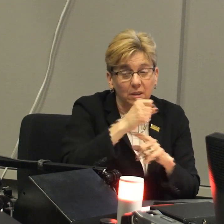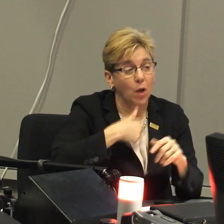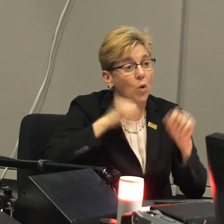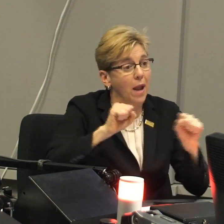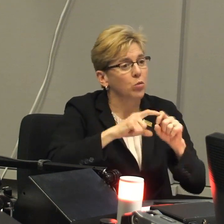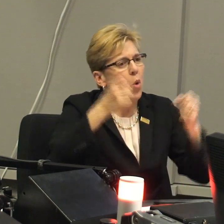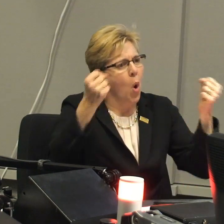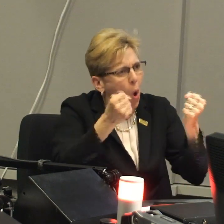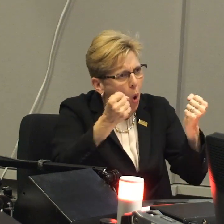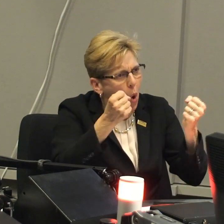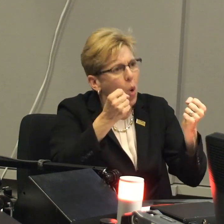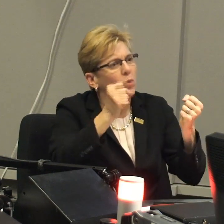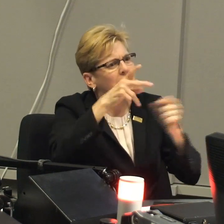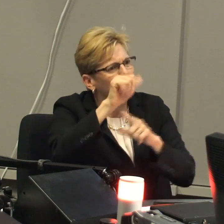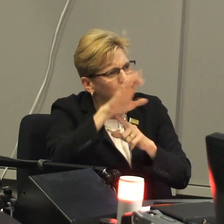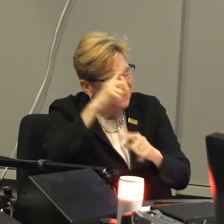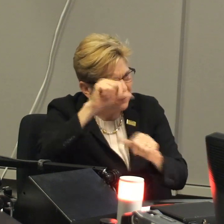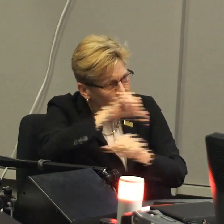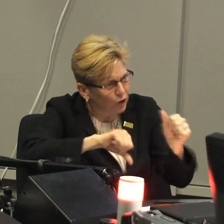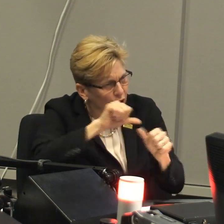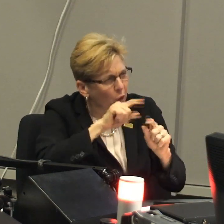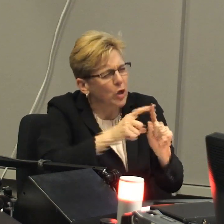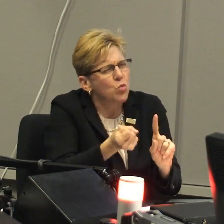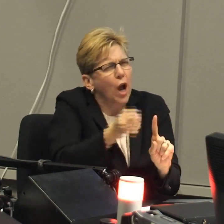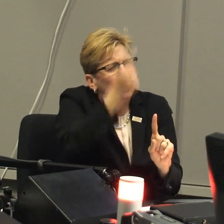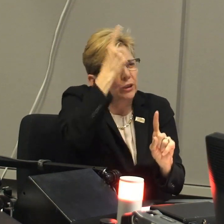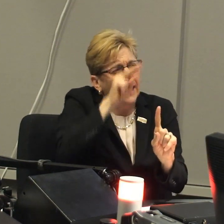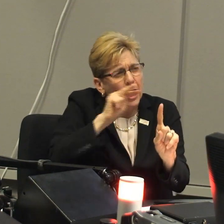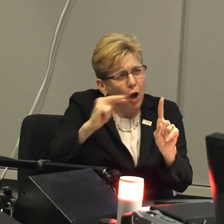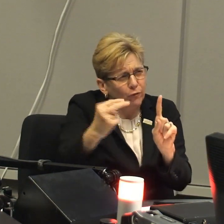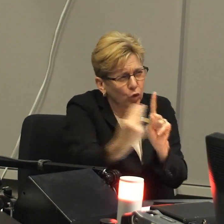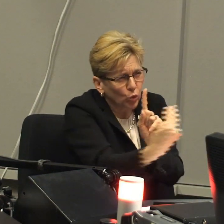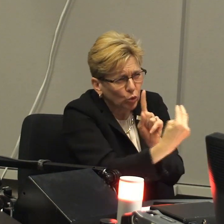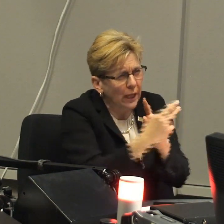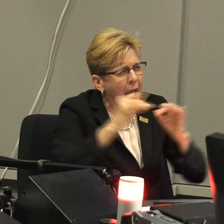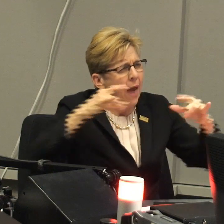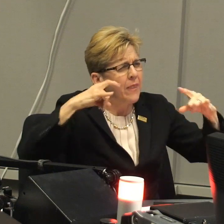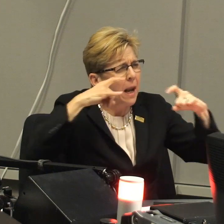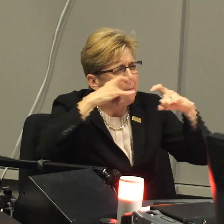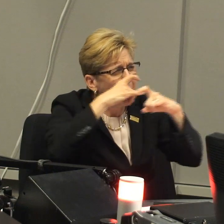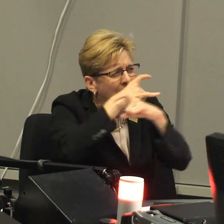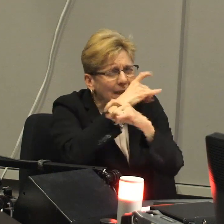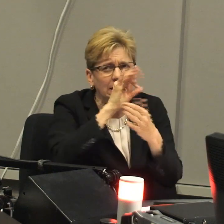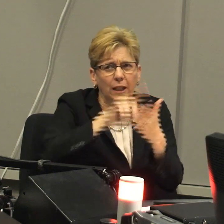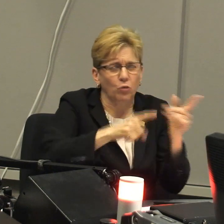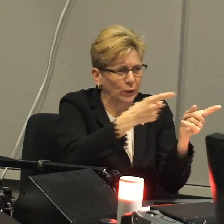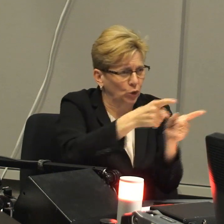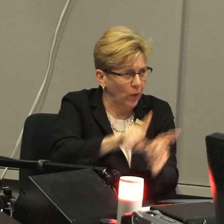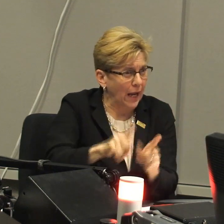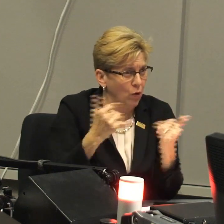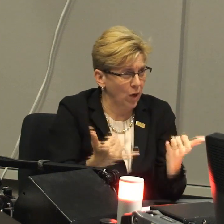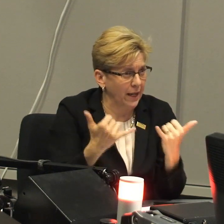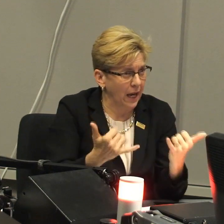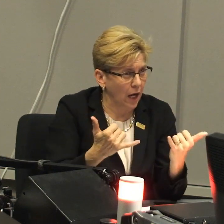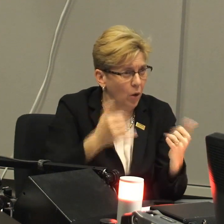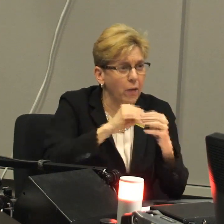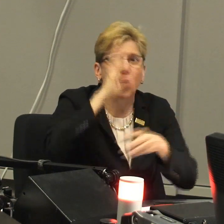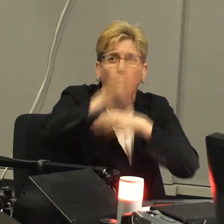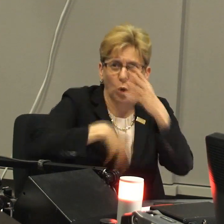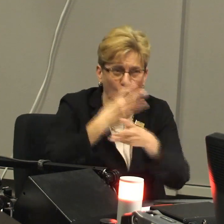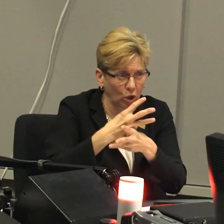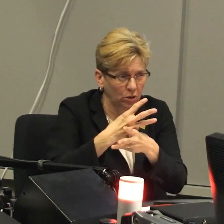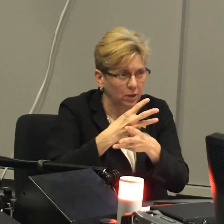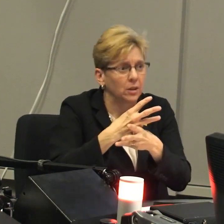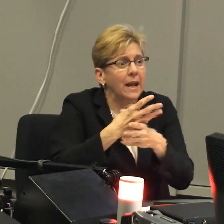understand each other on campus, that we're able to hold space for one another to truly understand all perspectives and the complexity